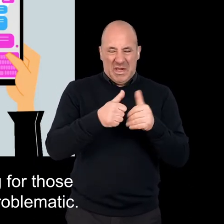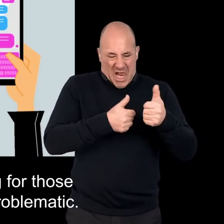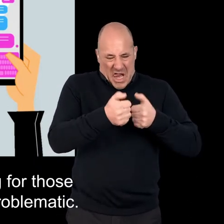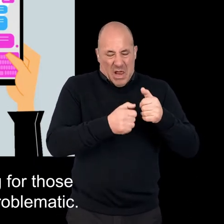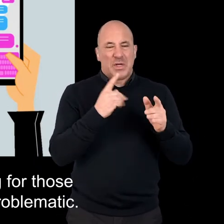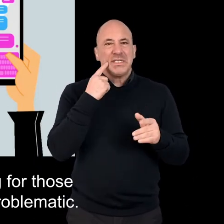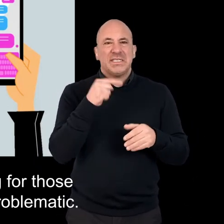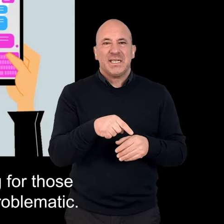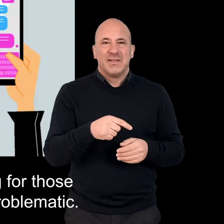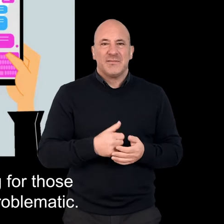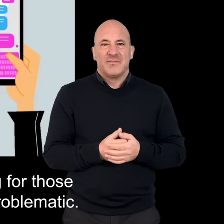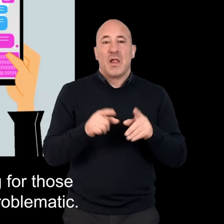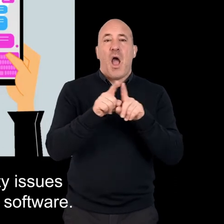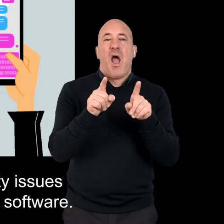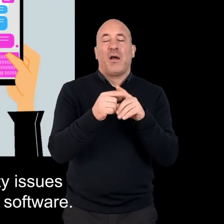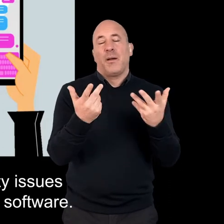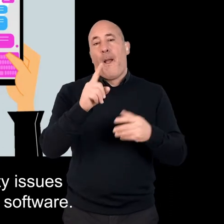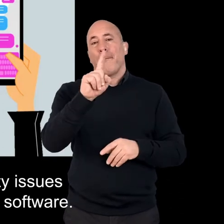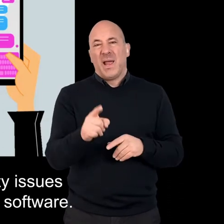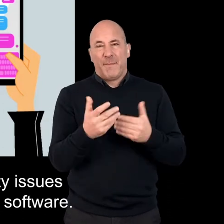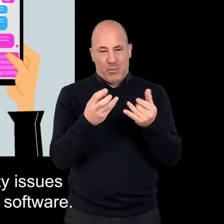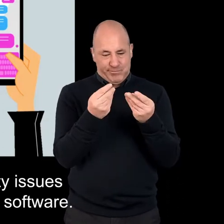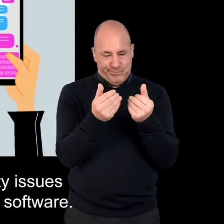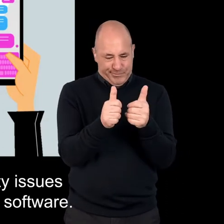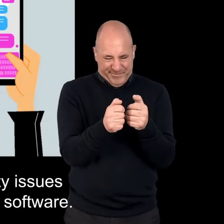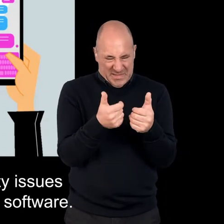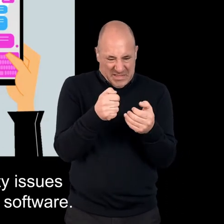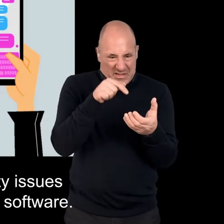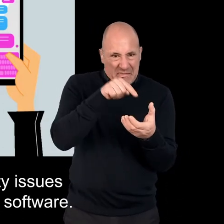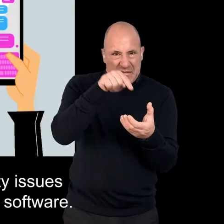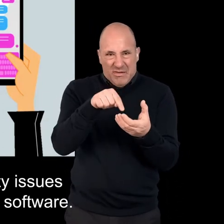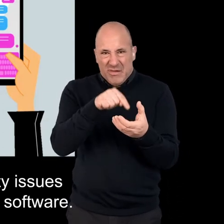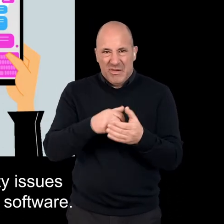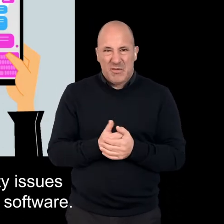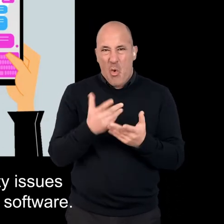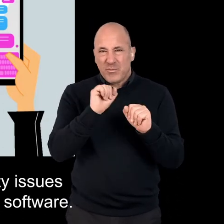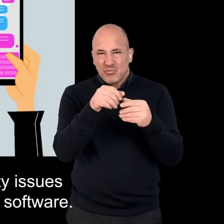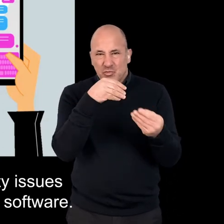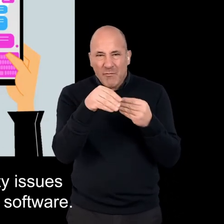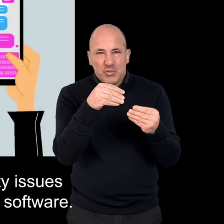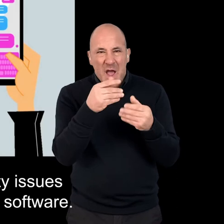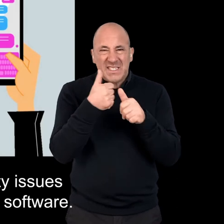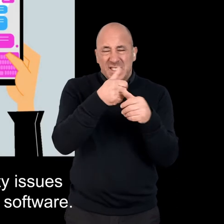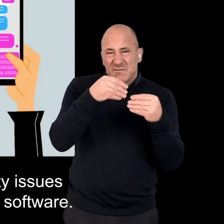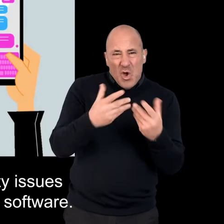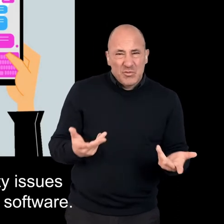communication problematic. So, for example, people with dexterity issues or using particular software,